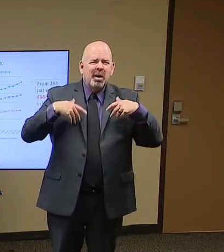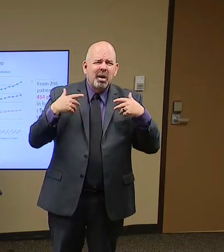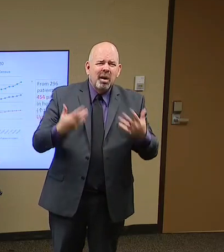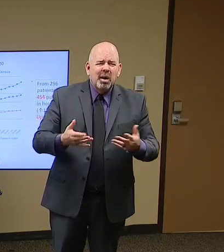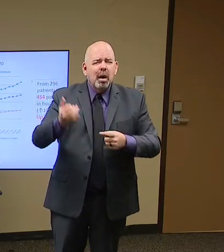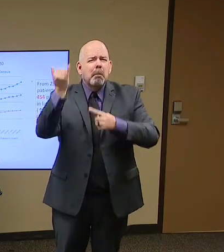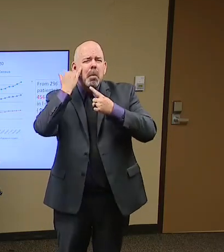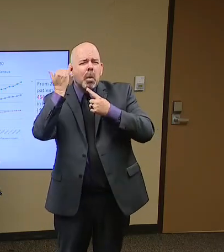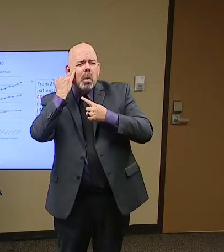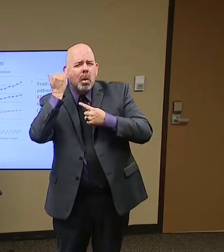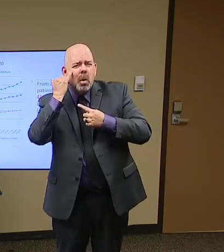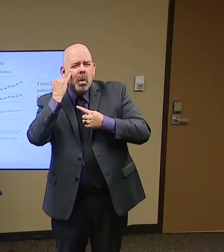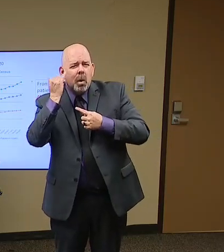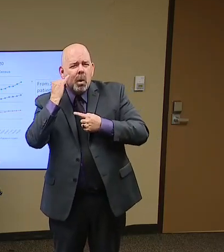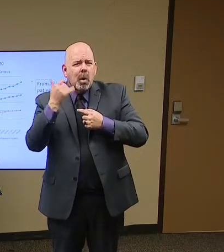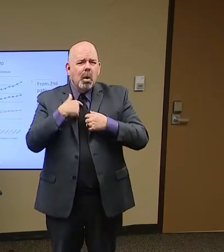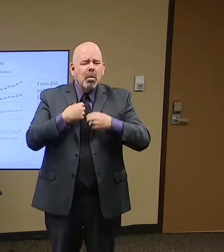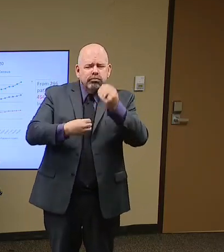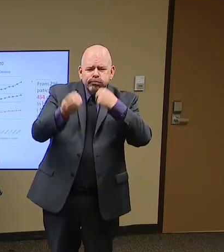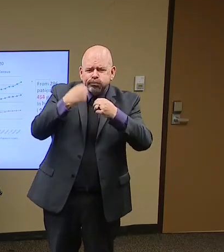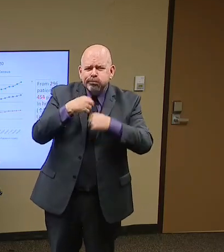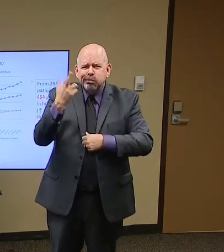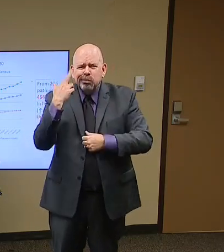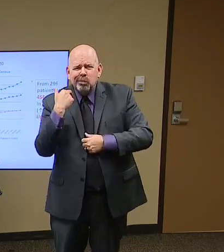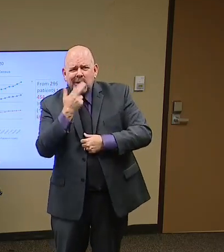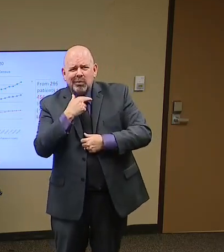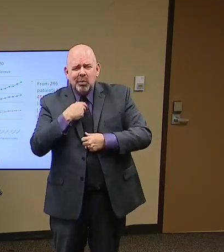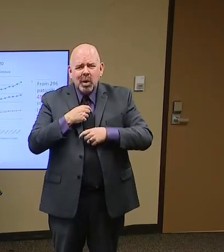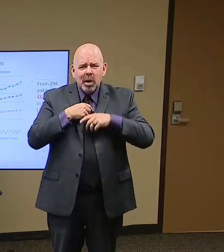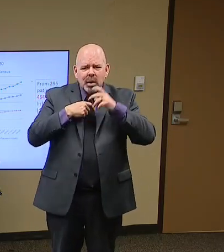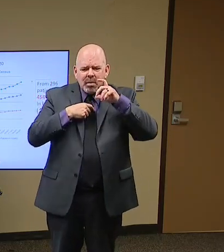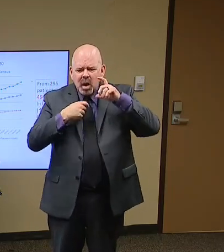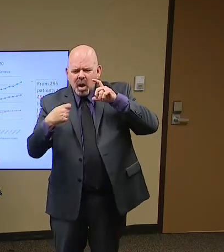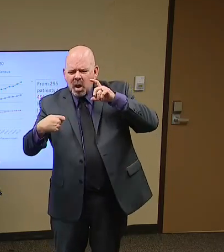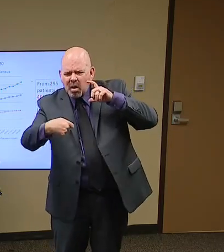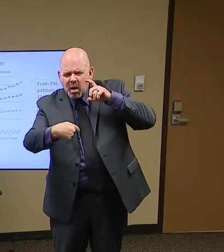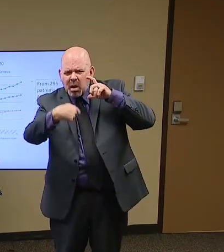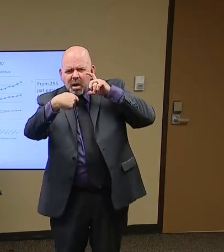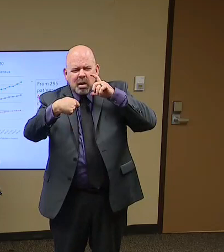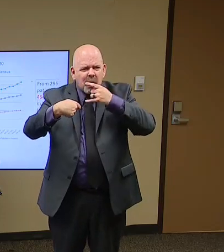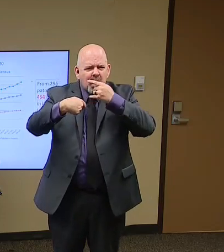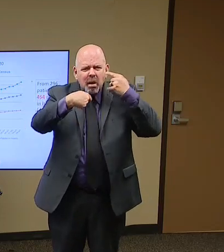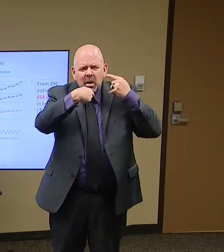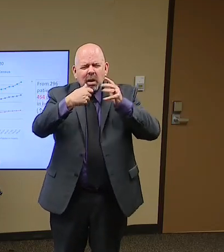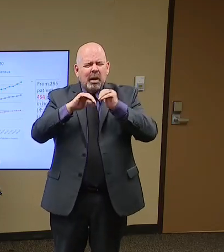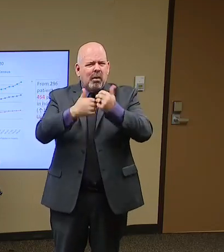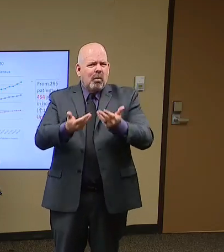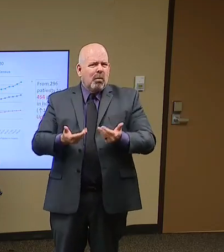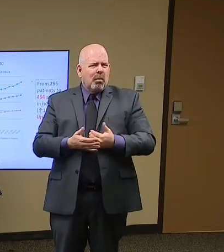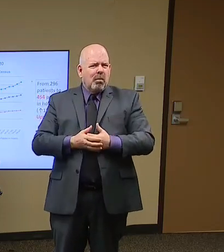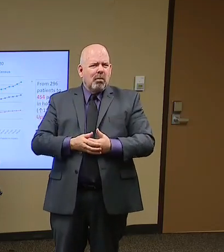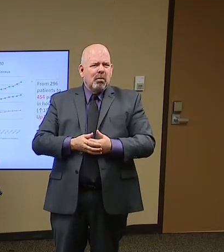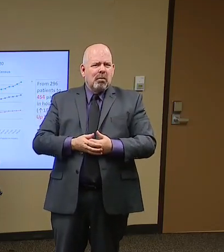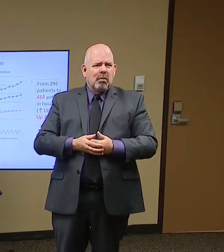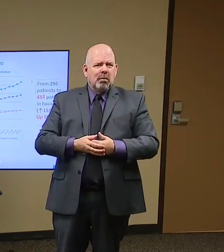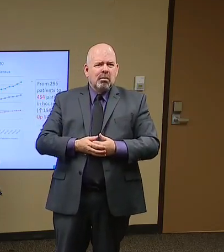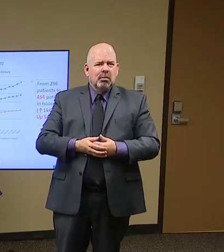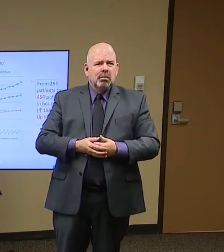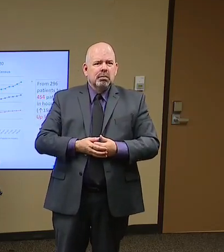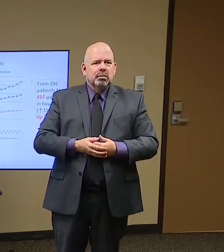eating in a restaurant? Well, there's an exception for that. Well, what about a business that has